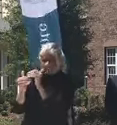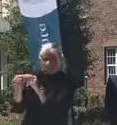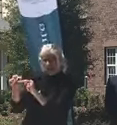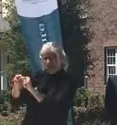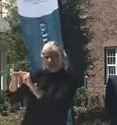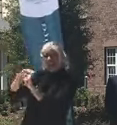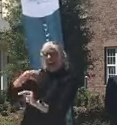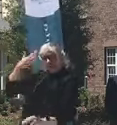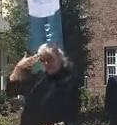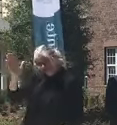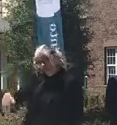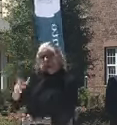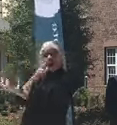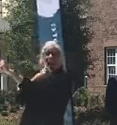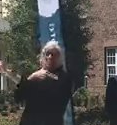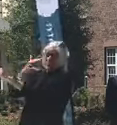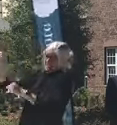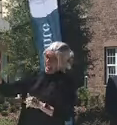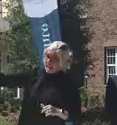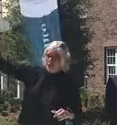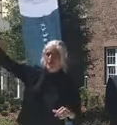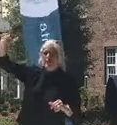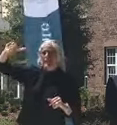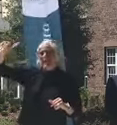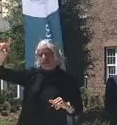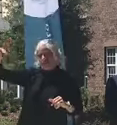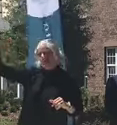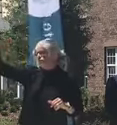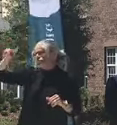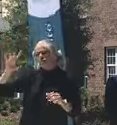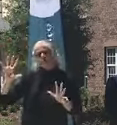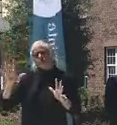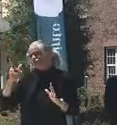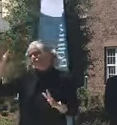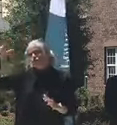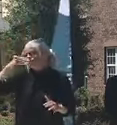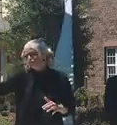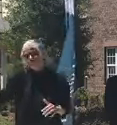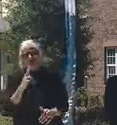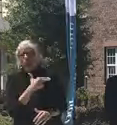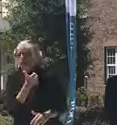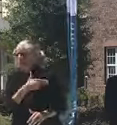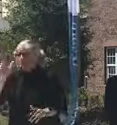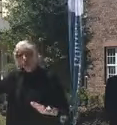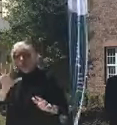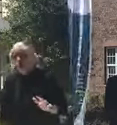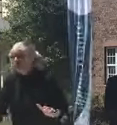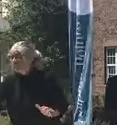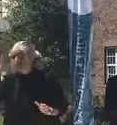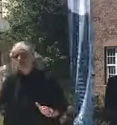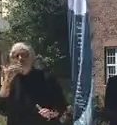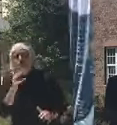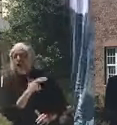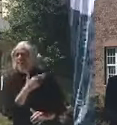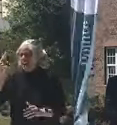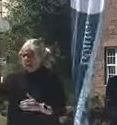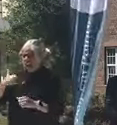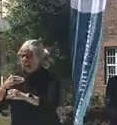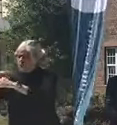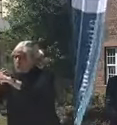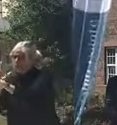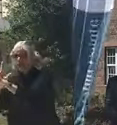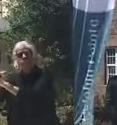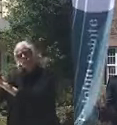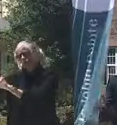hospitals have, they've done a lot of great stuff throughout the state of having the COVID wings. But they have so much,